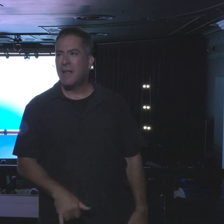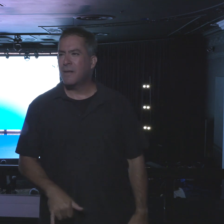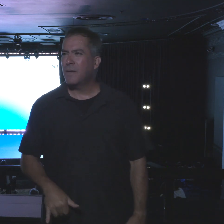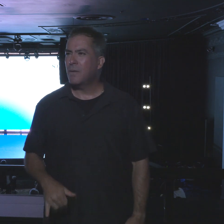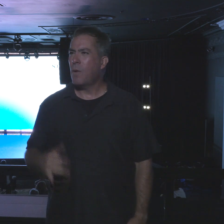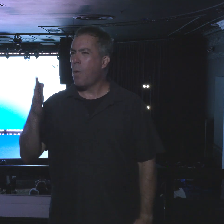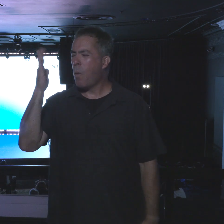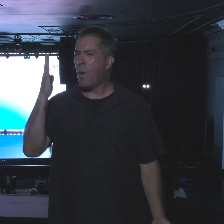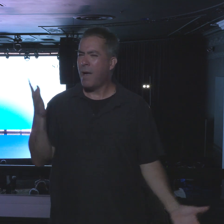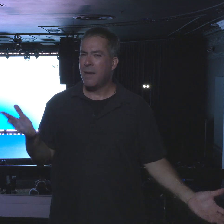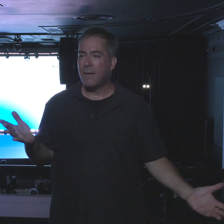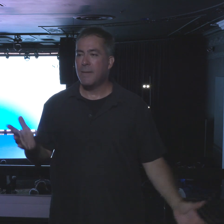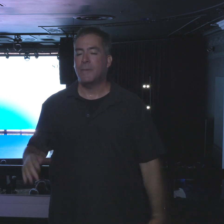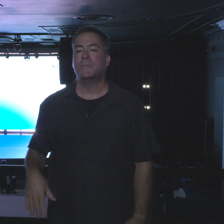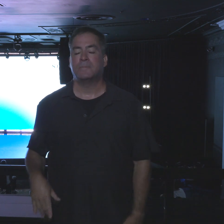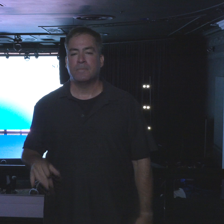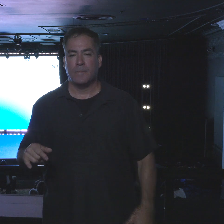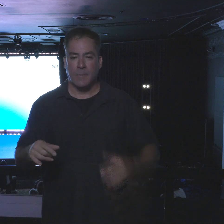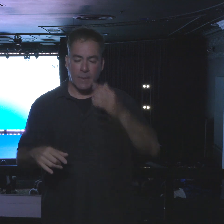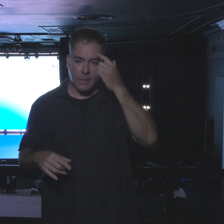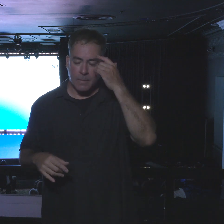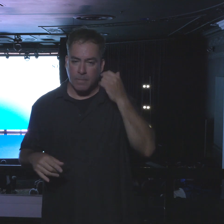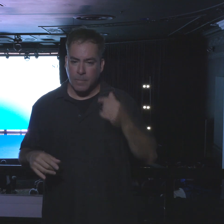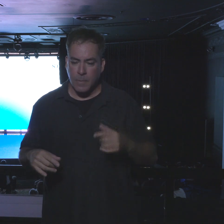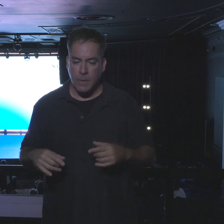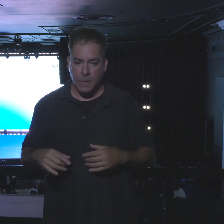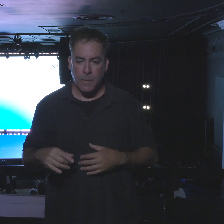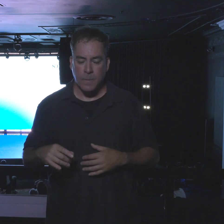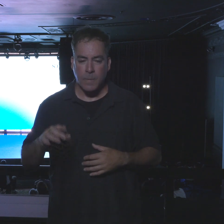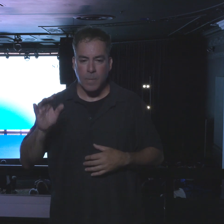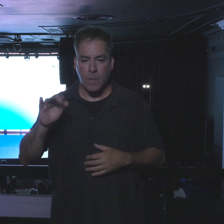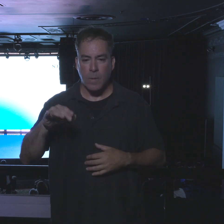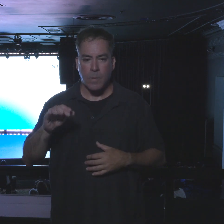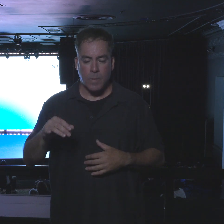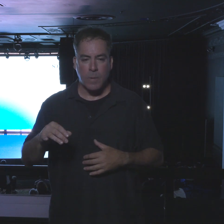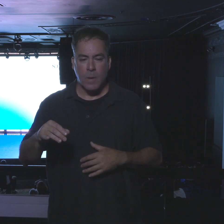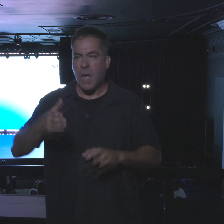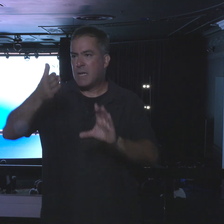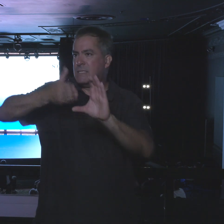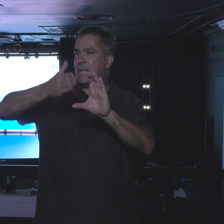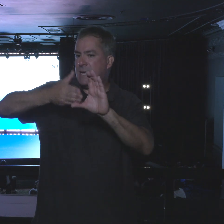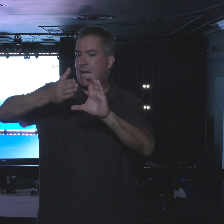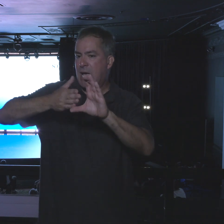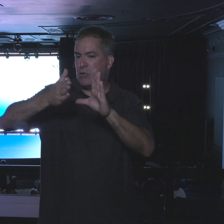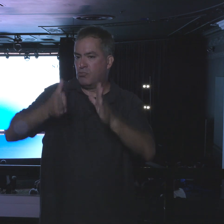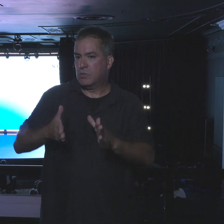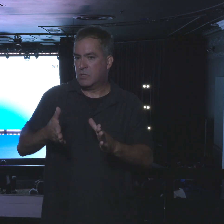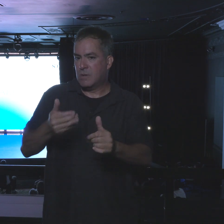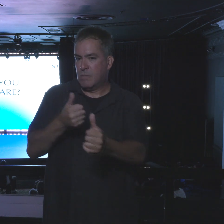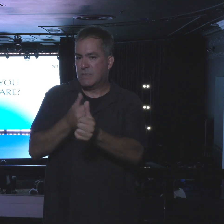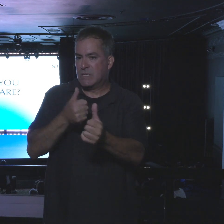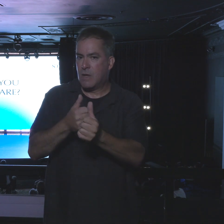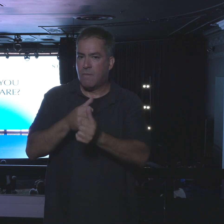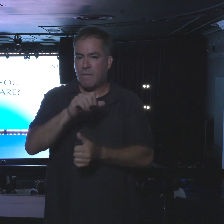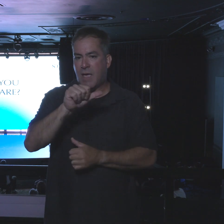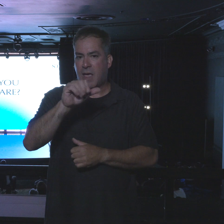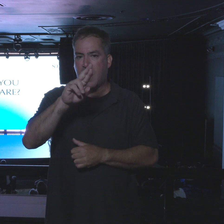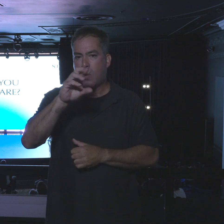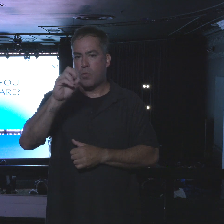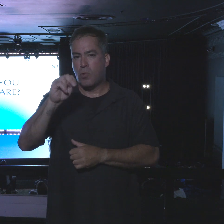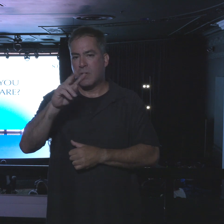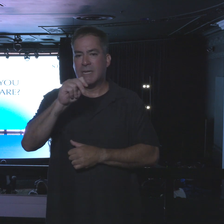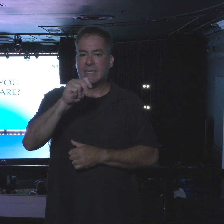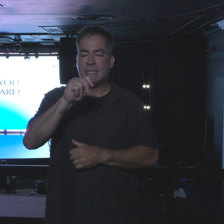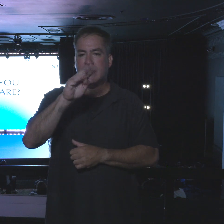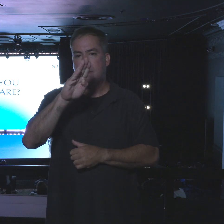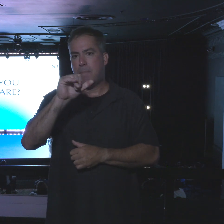In psychotherapy, a psychiatrist, his name is Dr. Aaron T. Beck, began